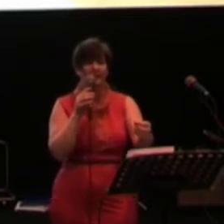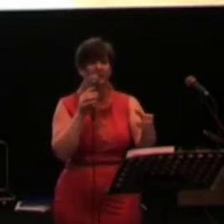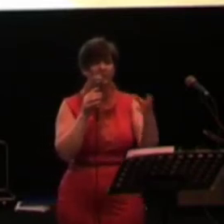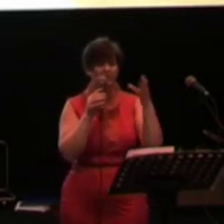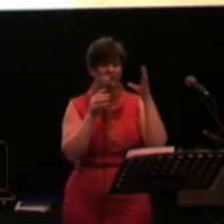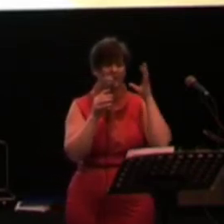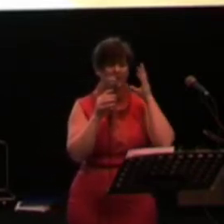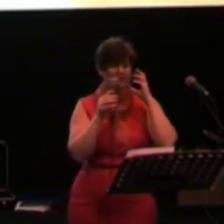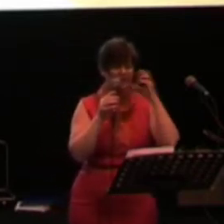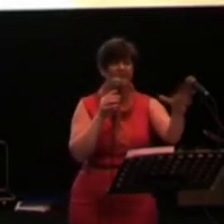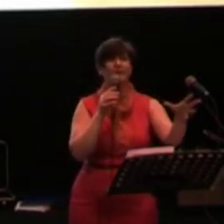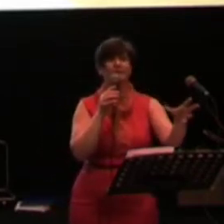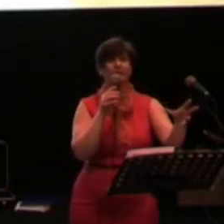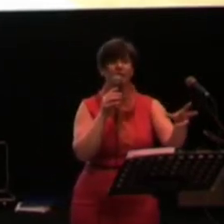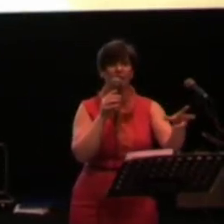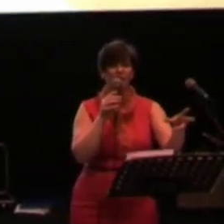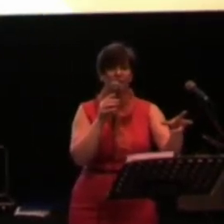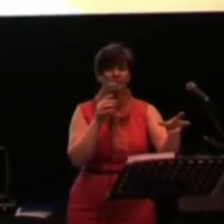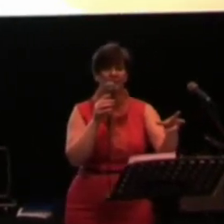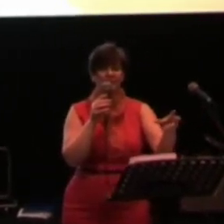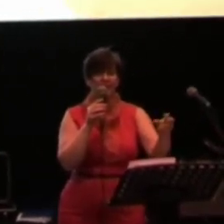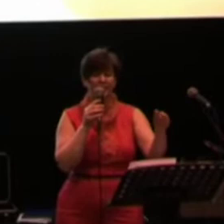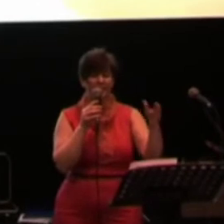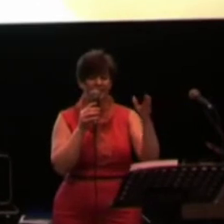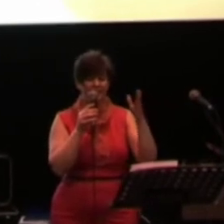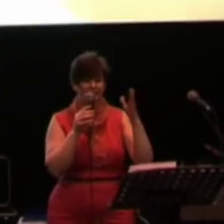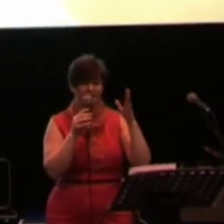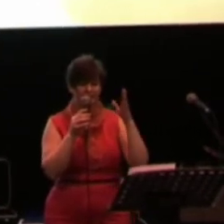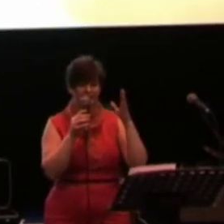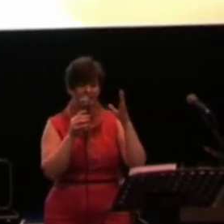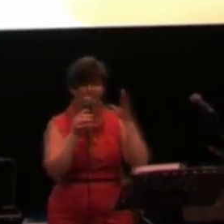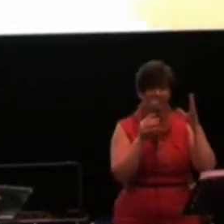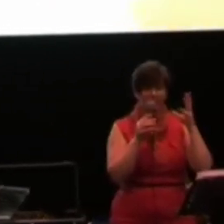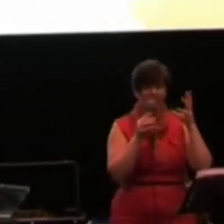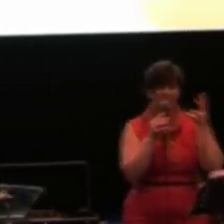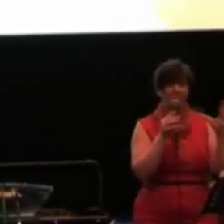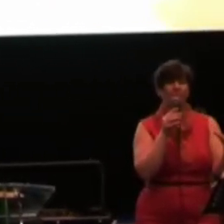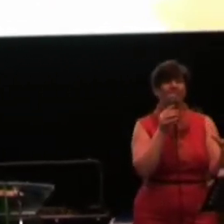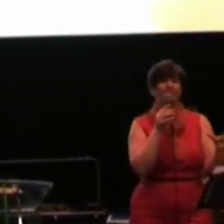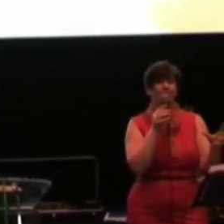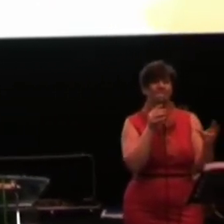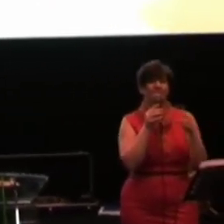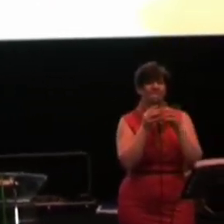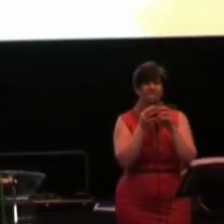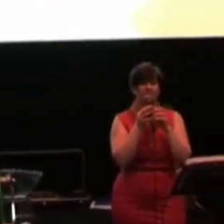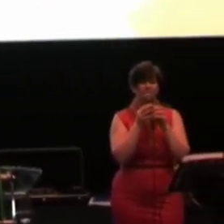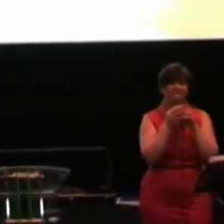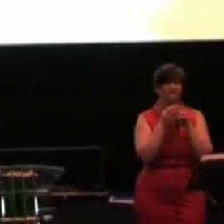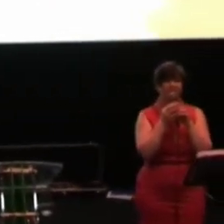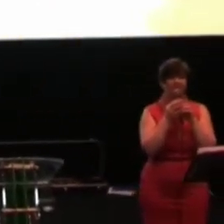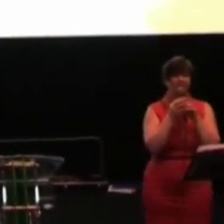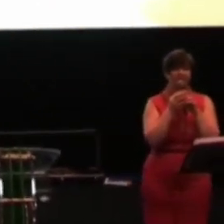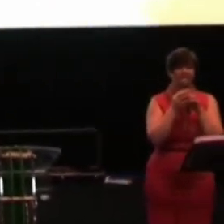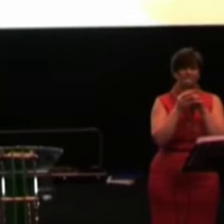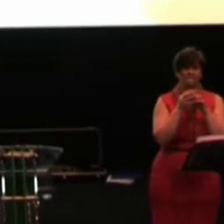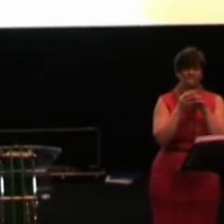And she was kicked out of her home. And then from that she decided, I'm not going to